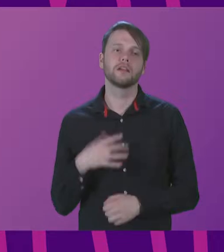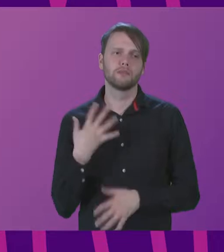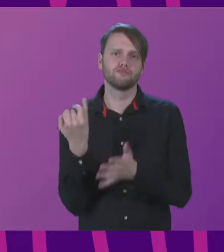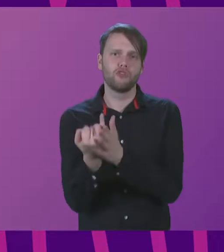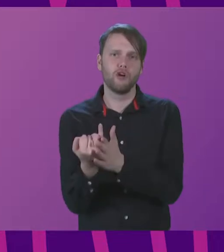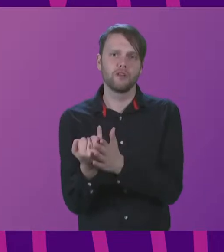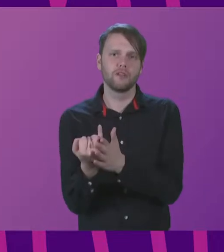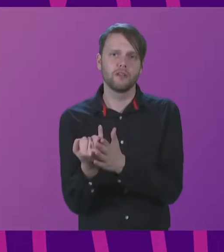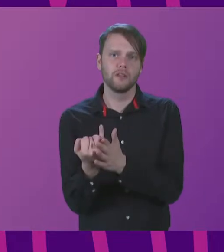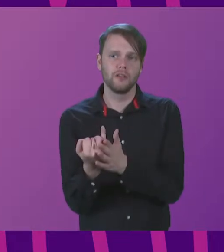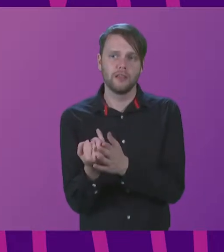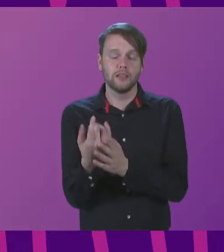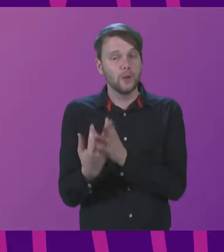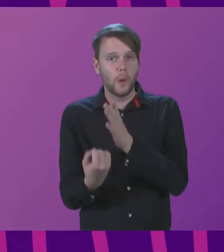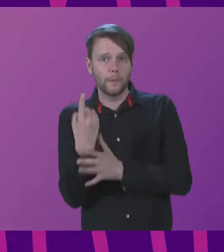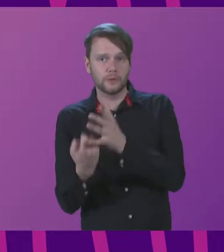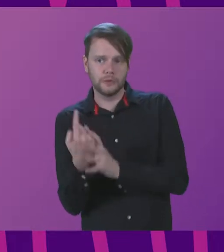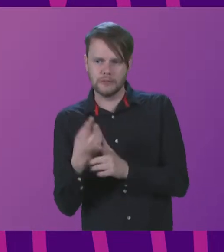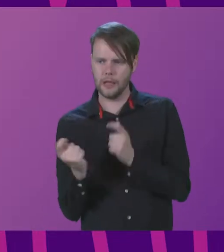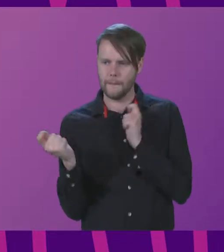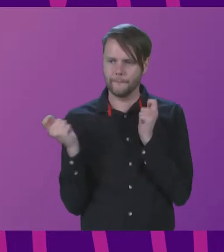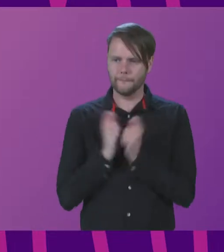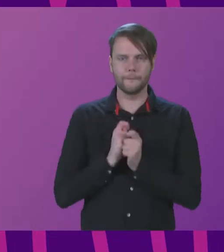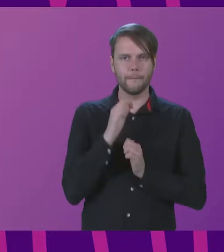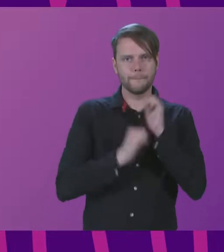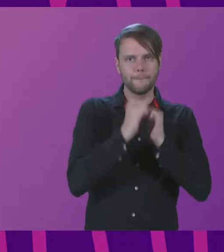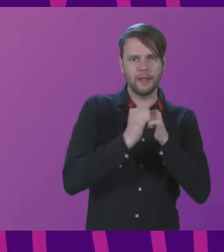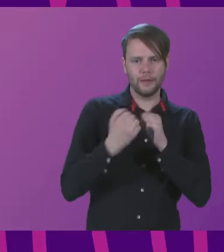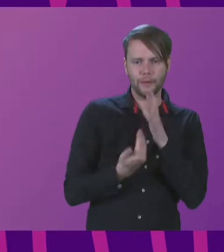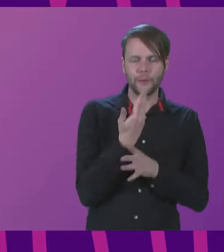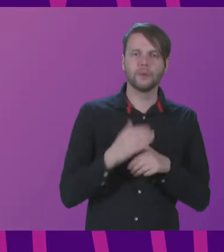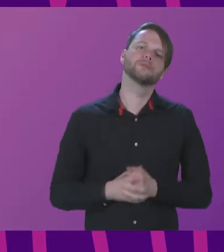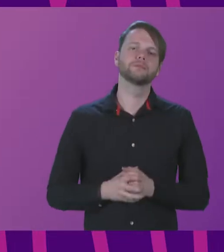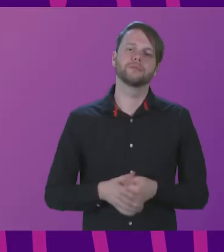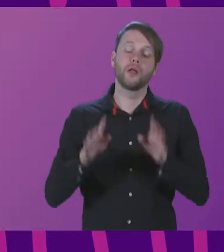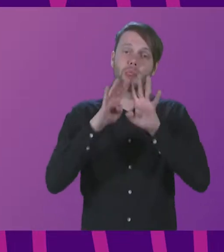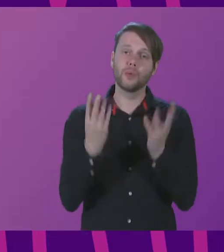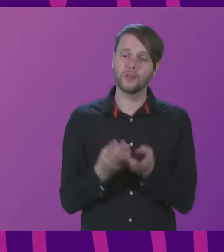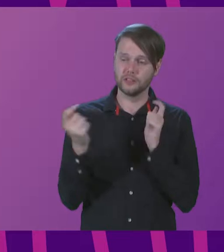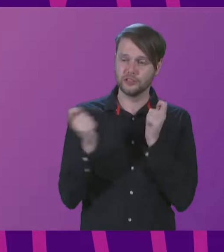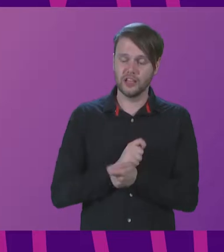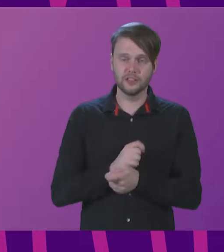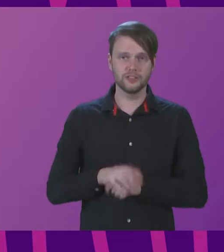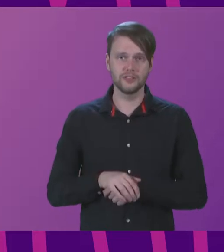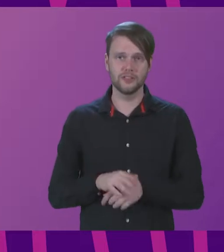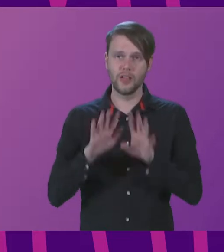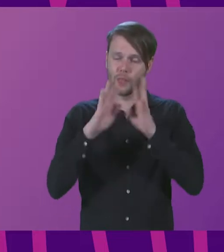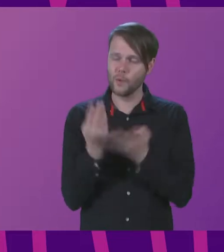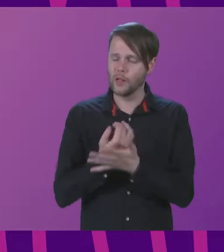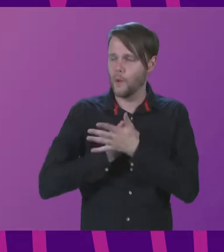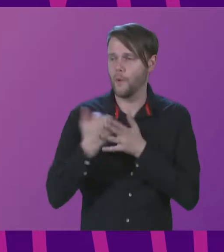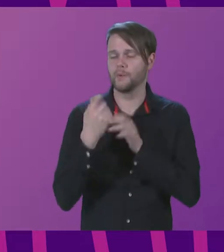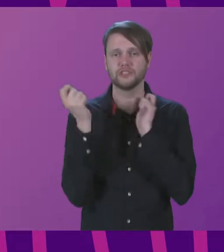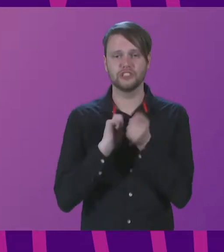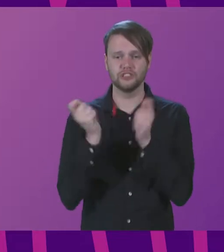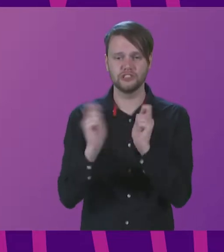is an opportunity to rebuild. The world has changed. The world is always changing.